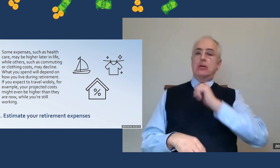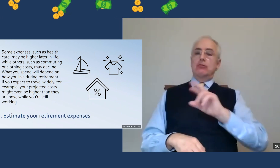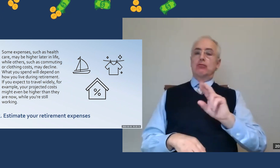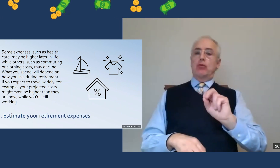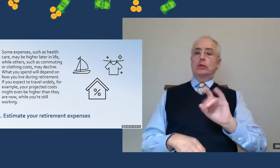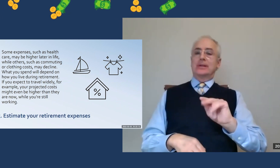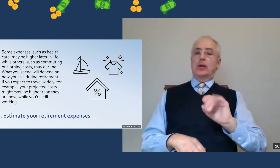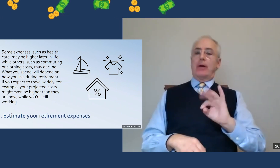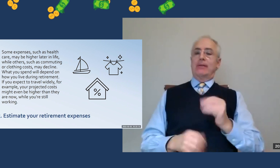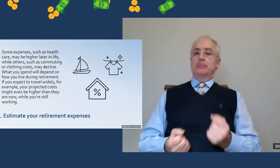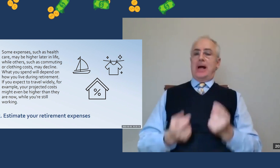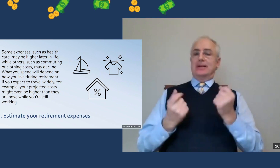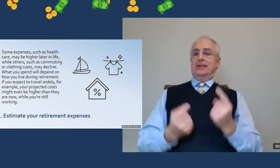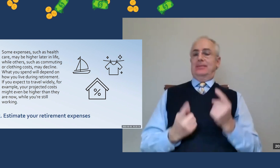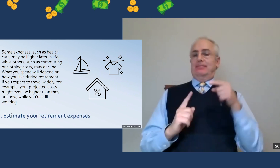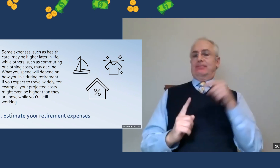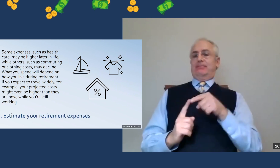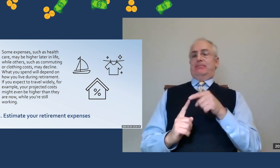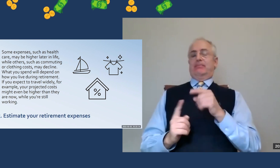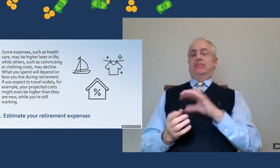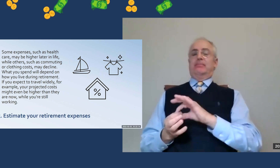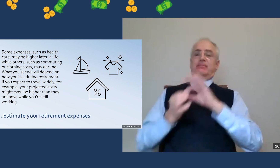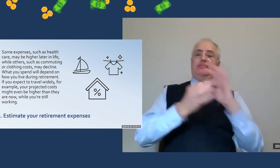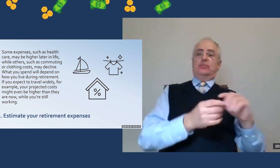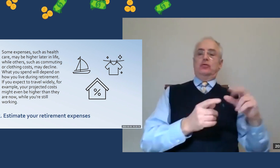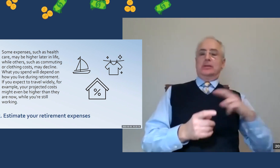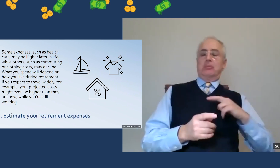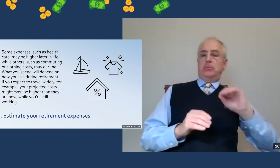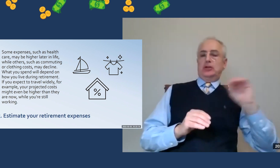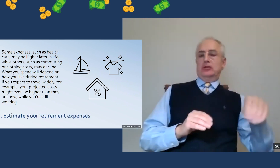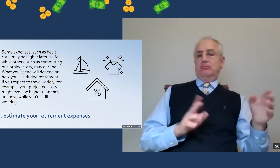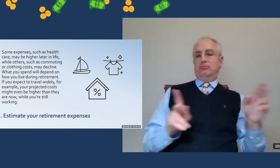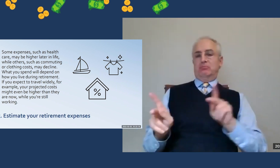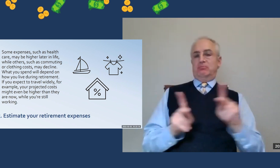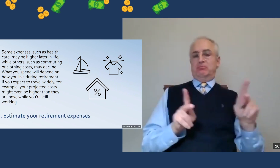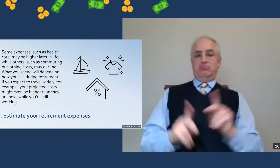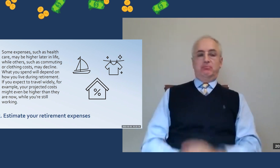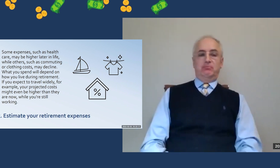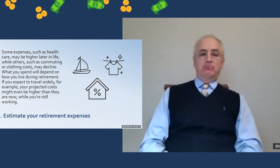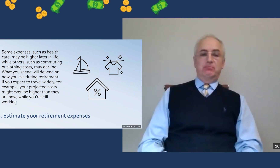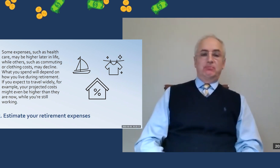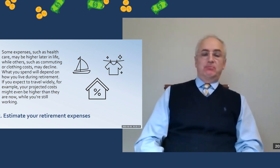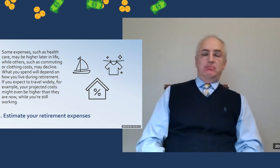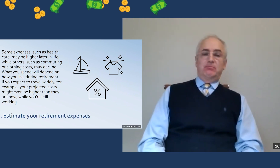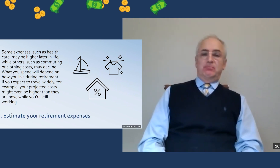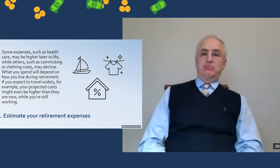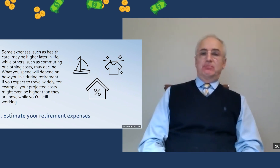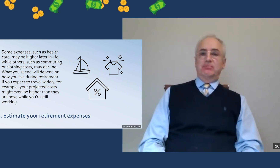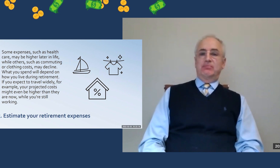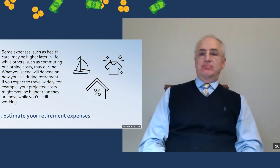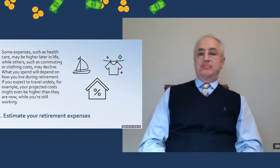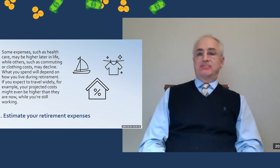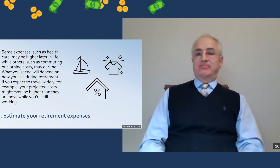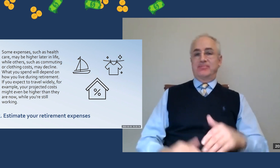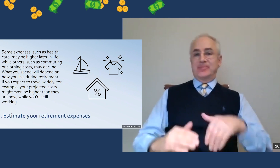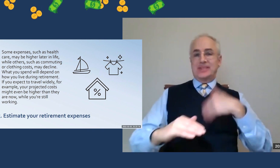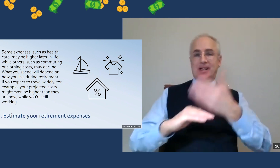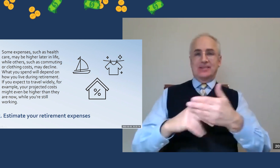So, so much is based on what your daily routines are as they tie to spending, and that will play out as you